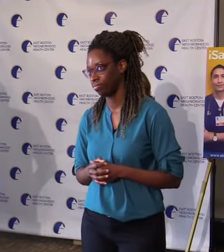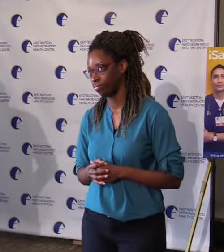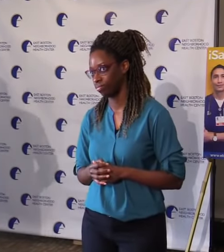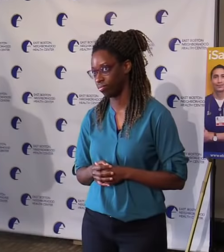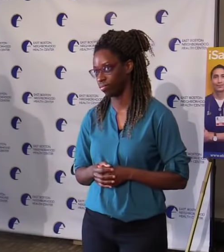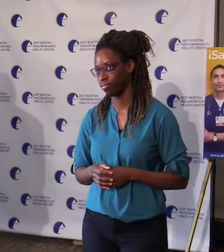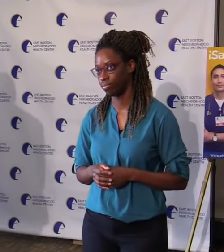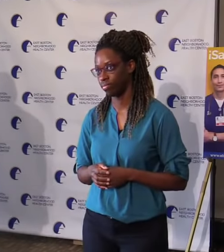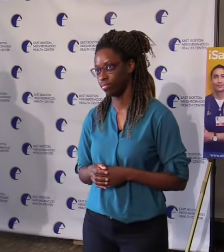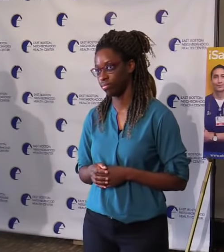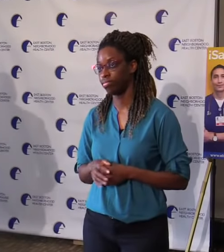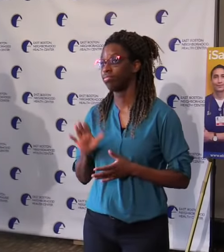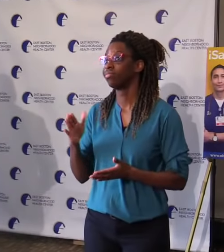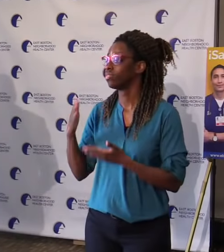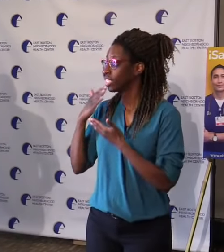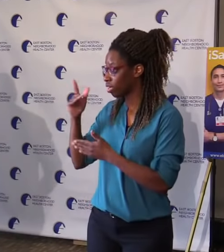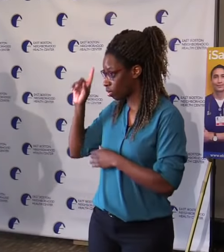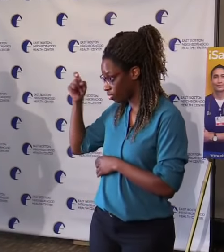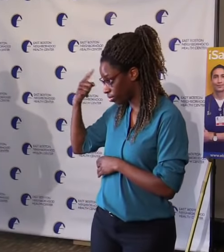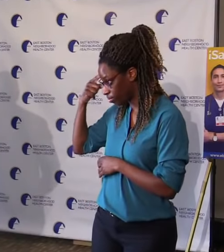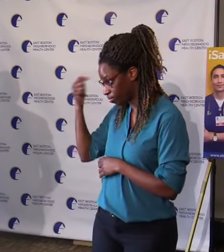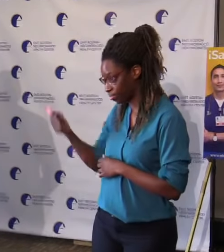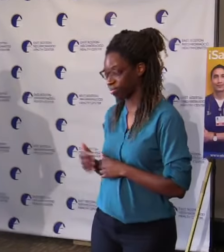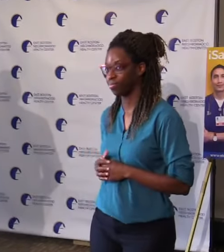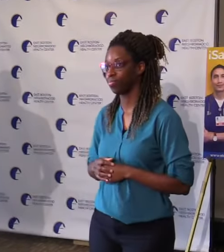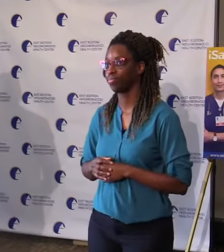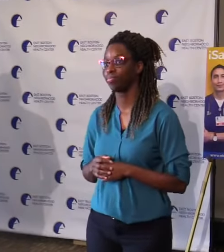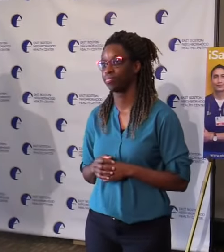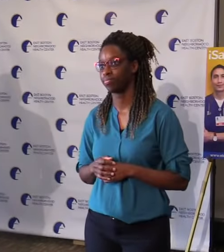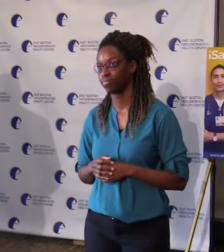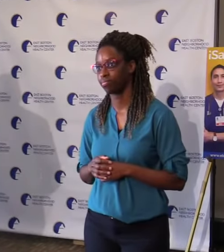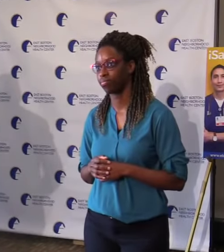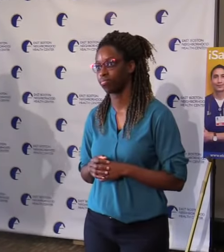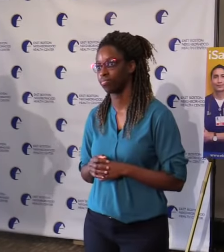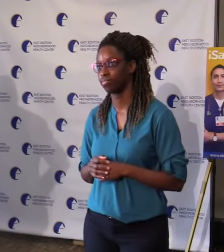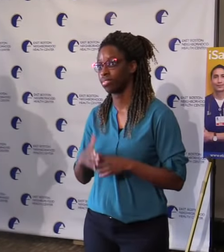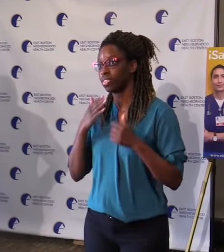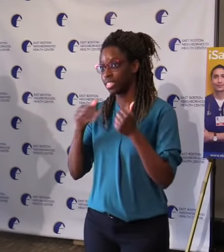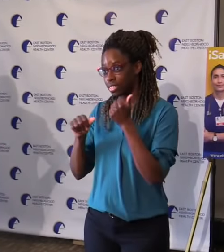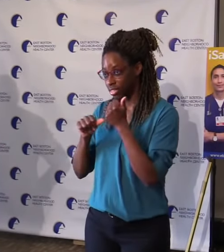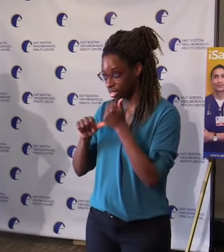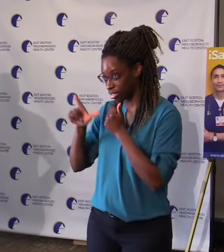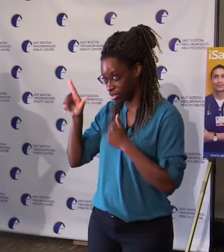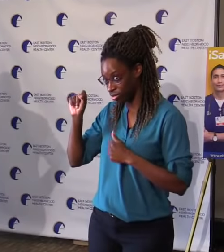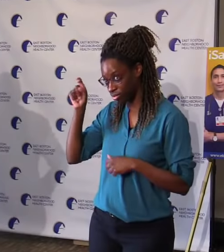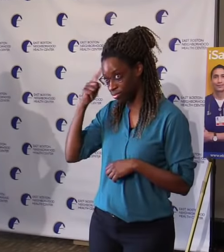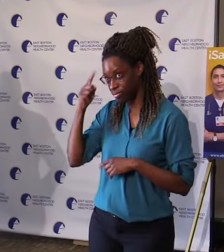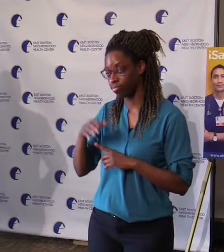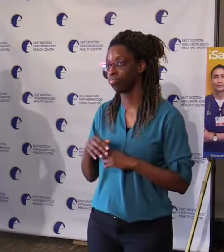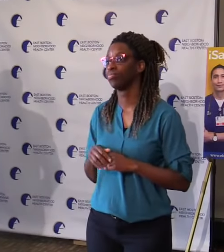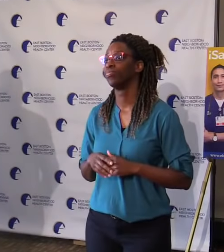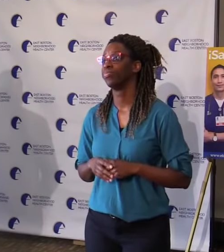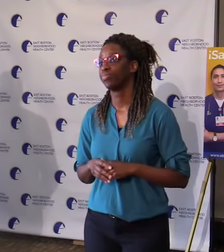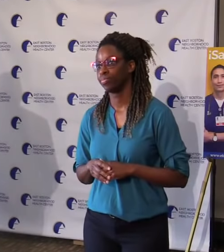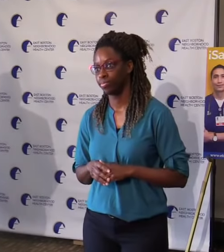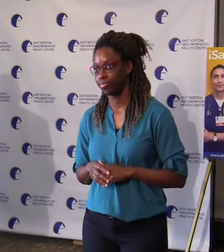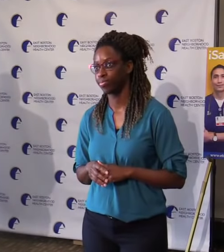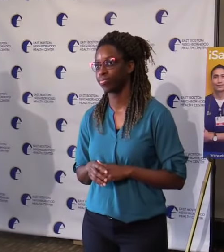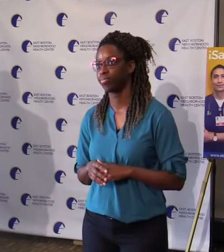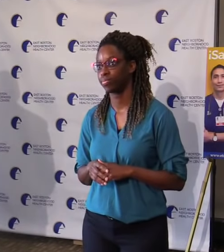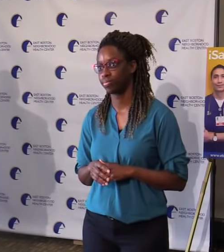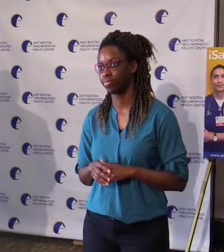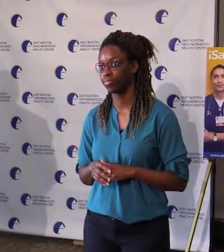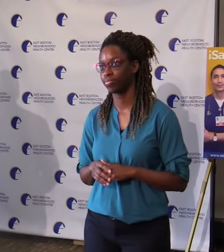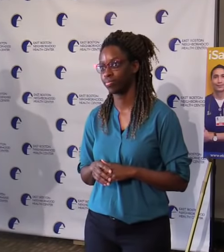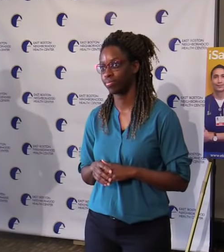Thank you, Governor Baker. To Lieutenant Governor Polito, and who has become my good